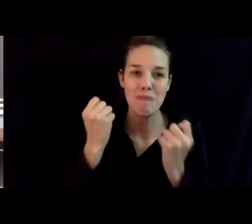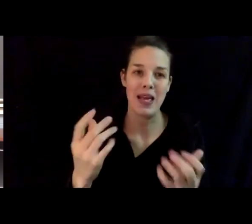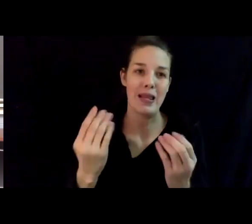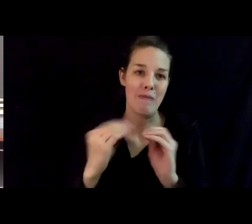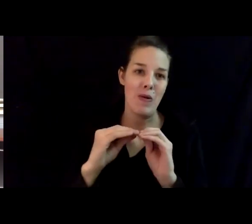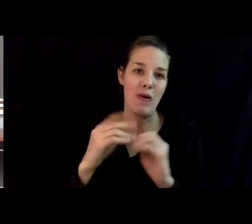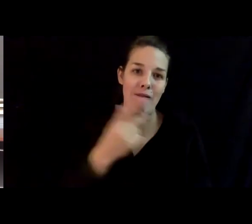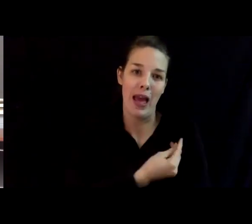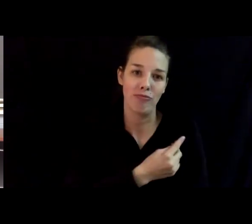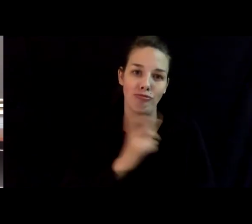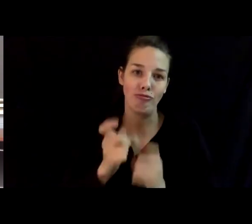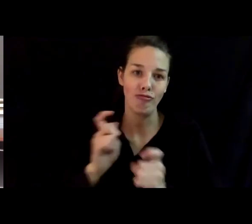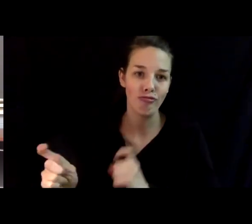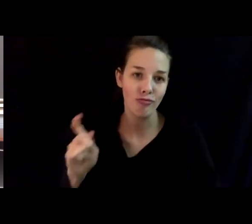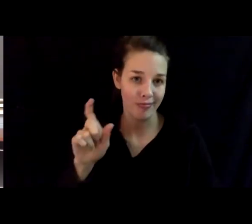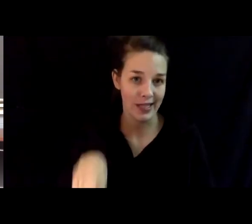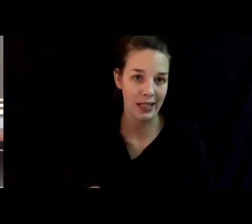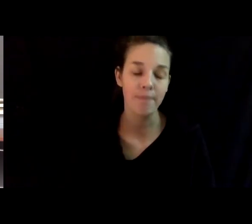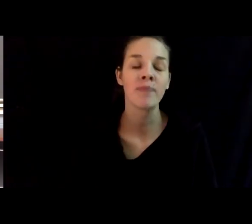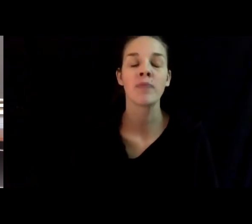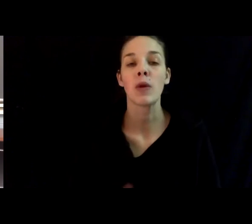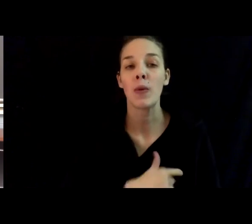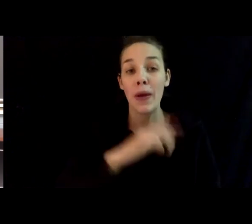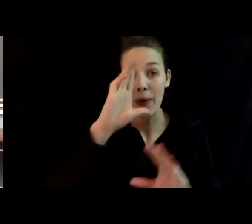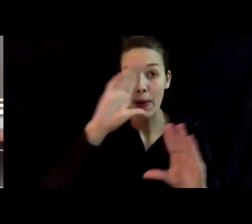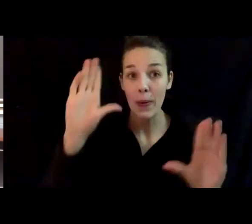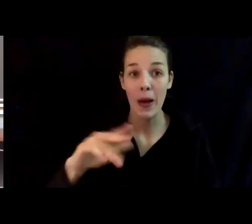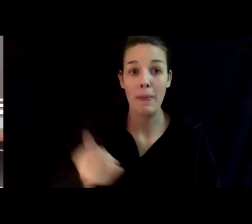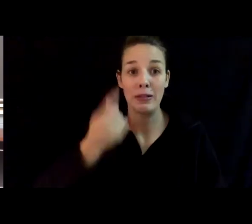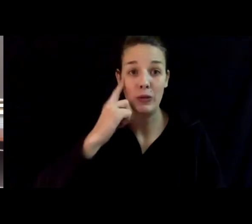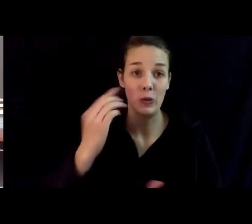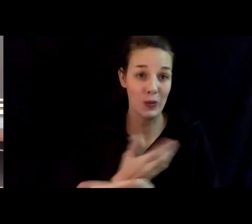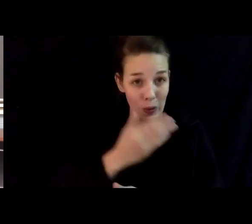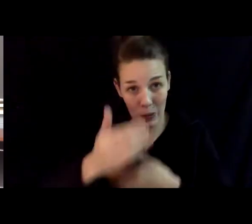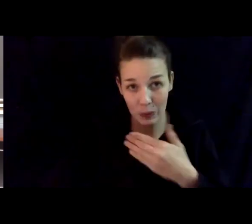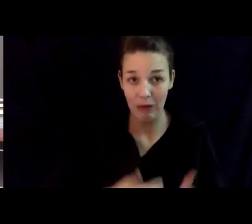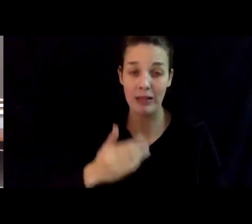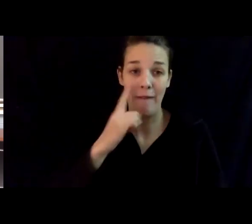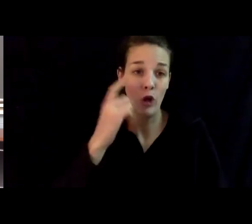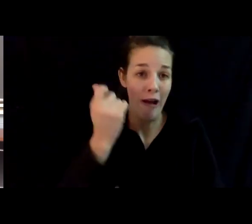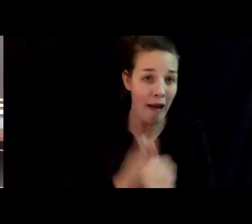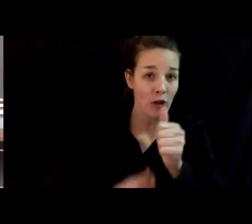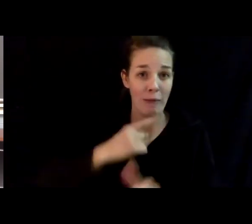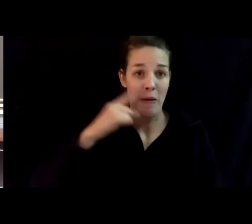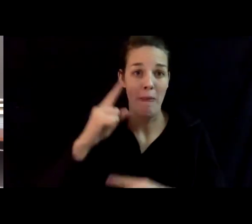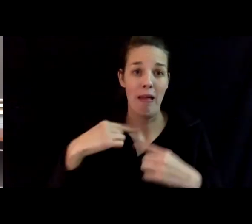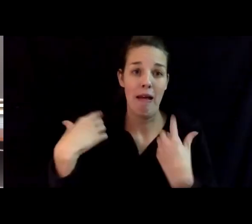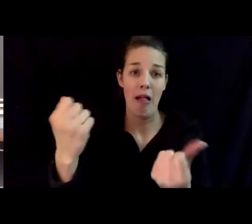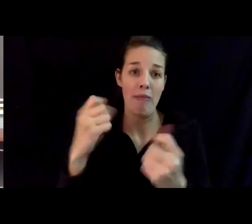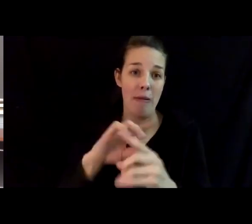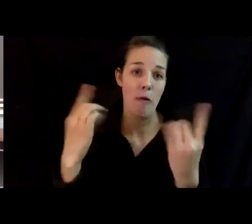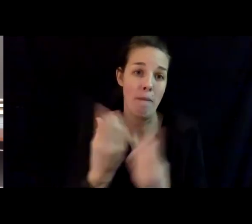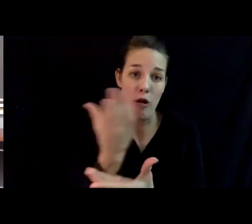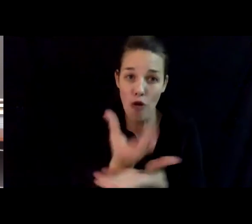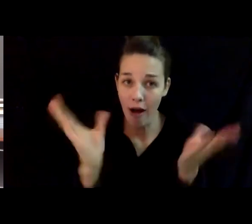that need to be administered. We hope you understand that this is a new process for every public health department across the country.